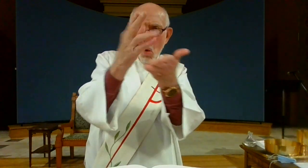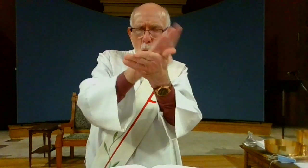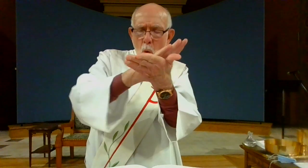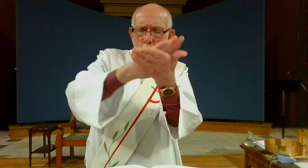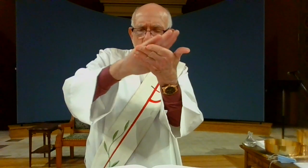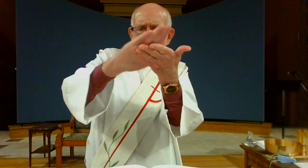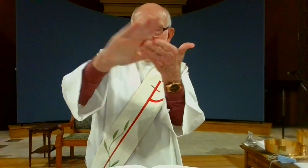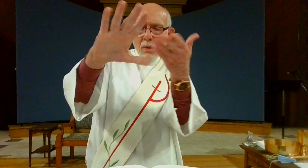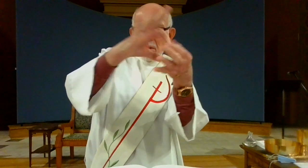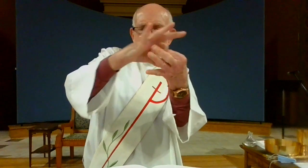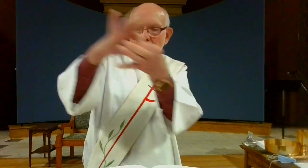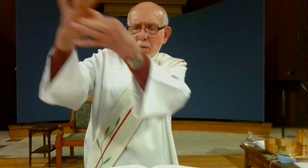Consecrate them in the truth